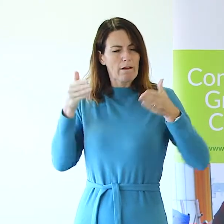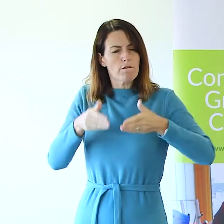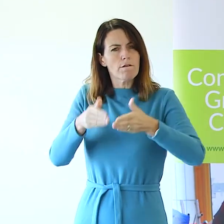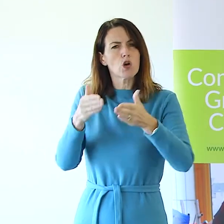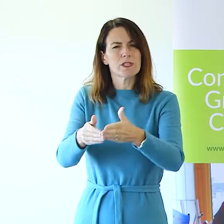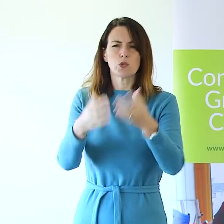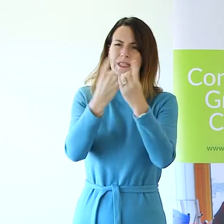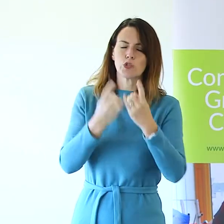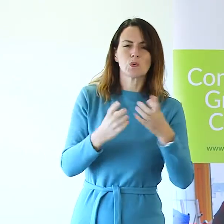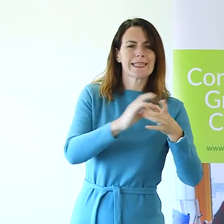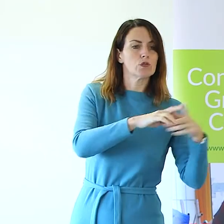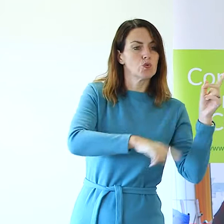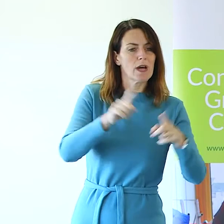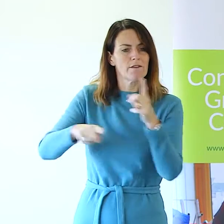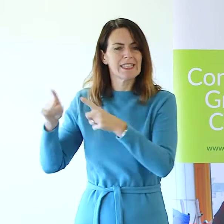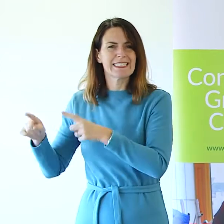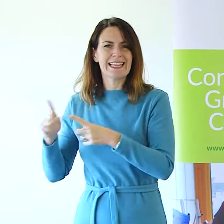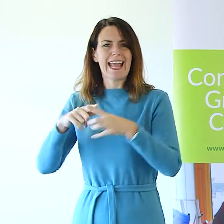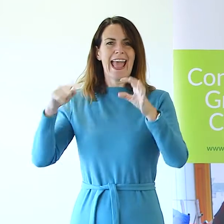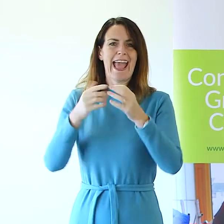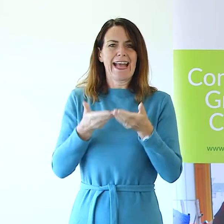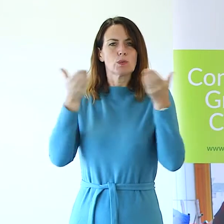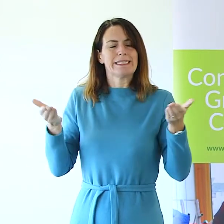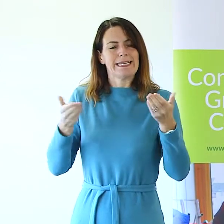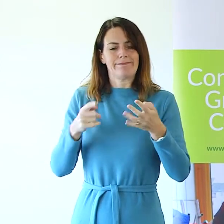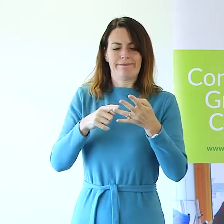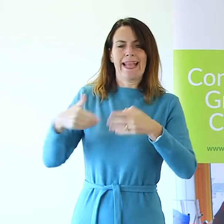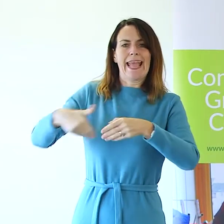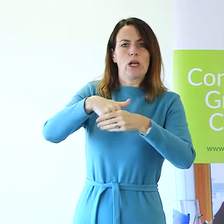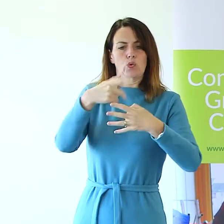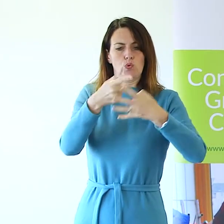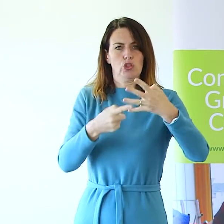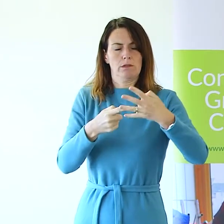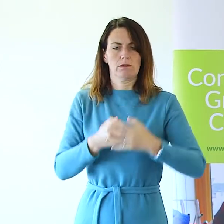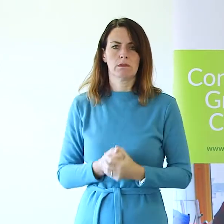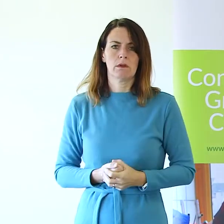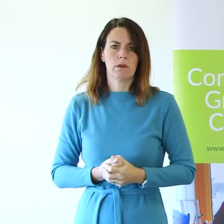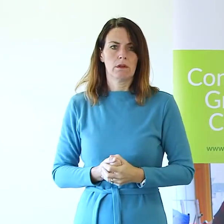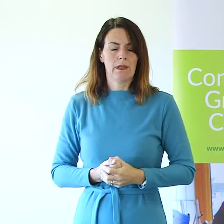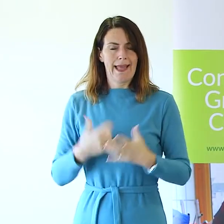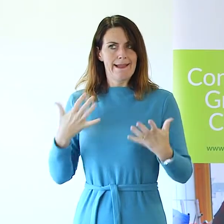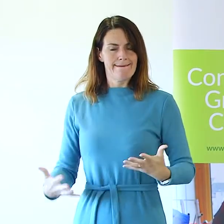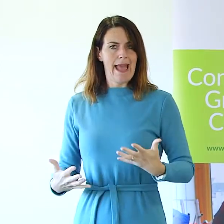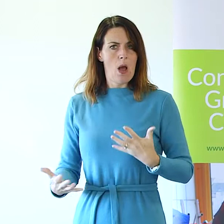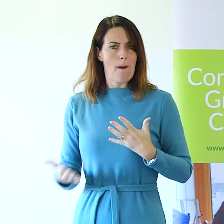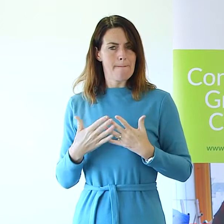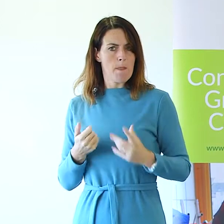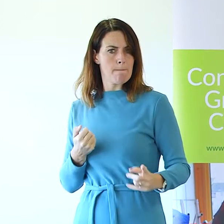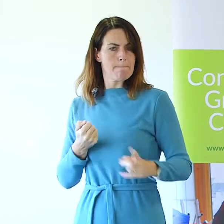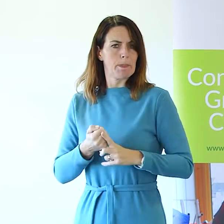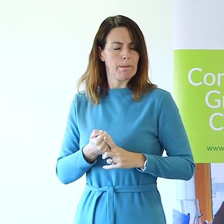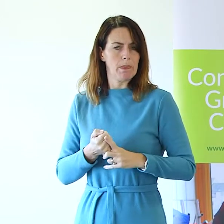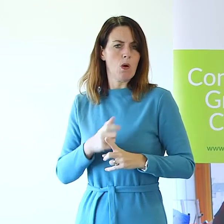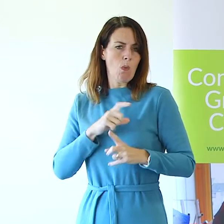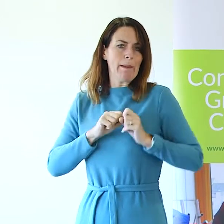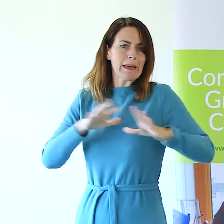of diversity, equity and inclusion. Issues that are more sharply in focus because of the